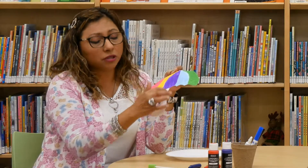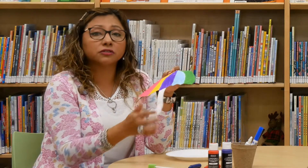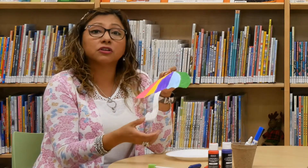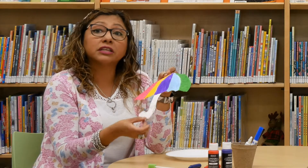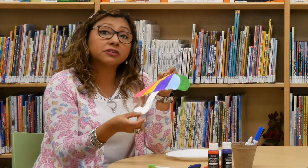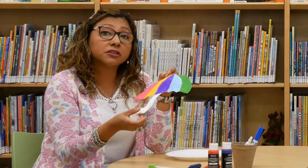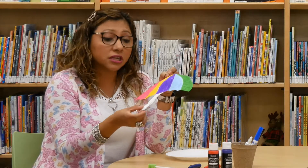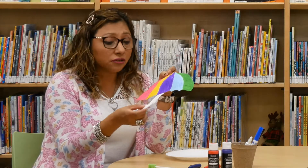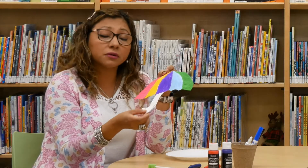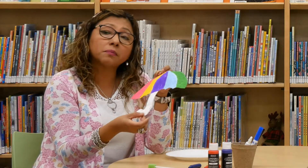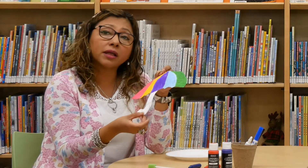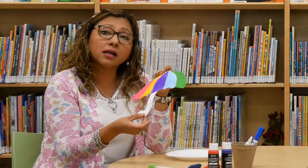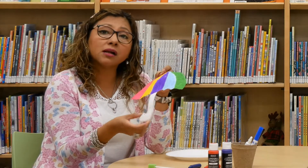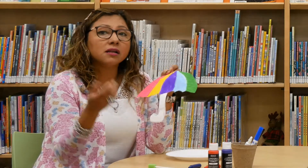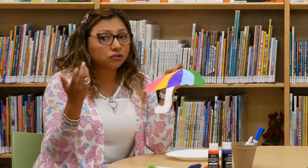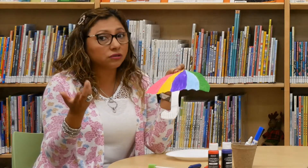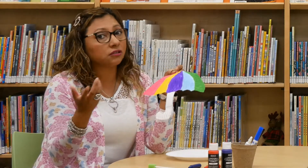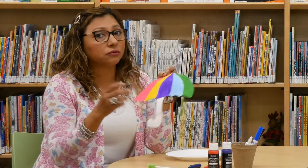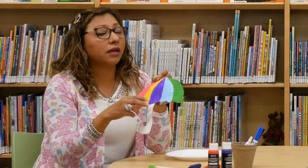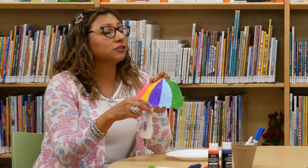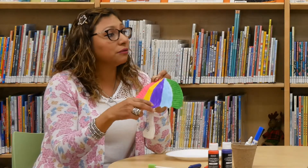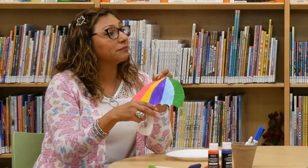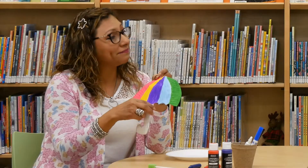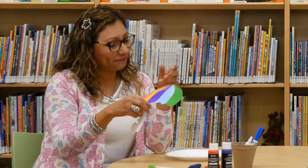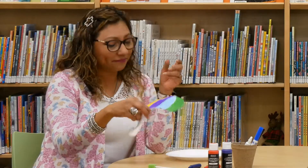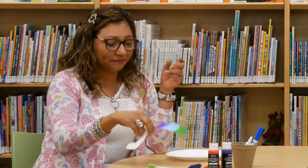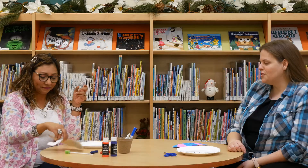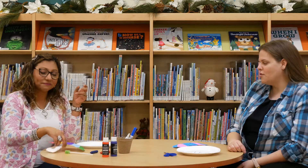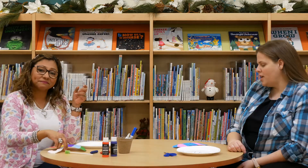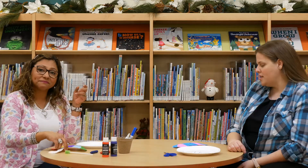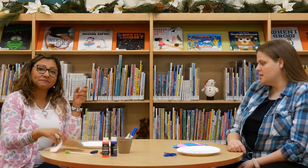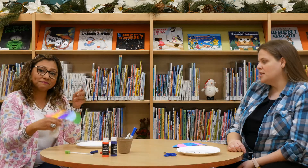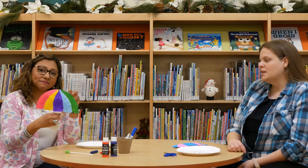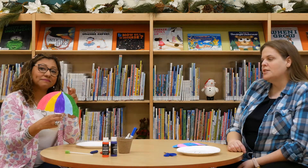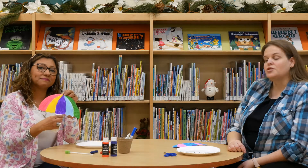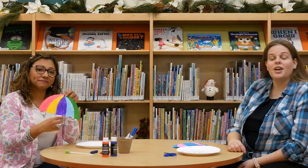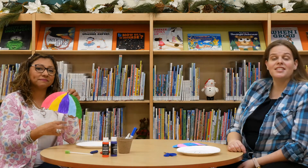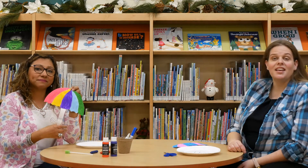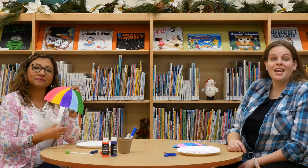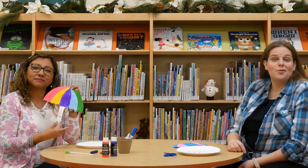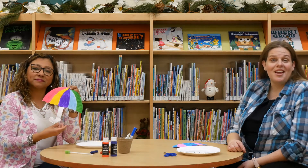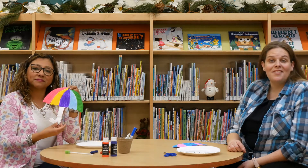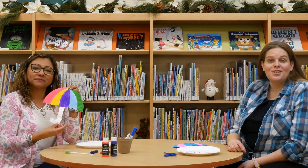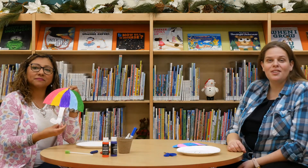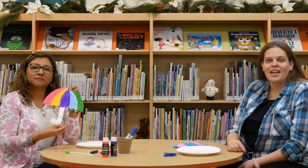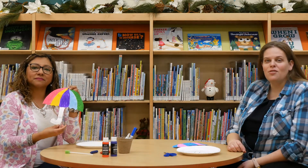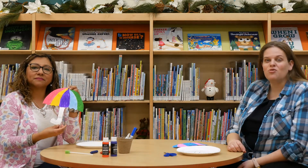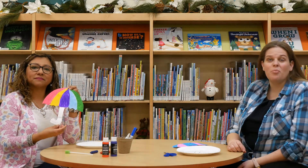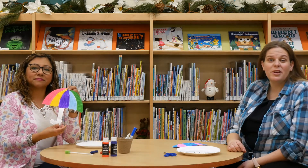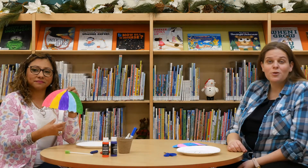a little glitter in your umbrella, you can do that too. That's turned out great. So you guys can get creative as you like. You can draw pictures